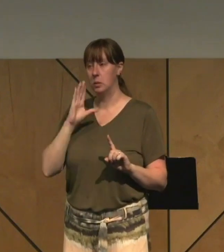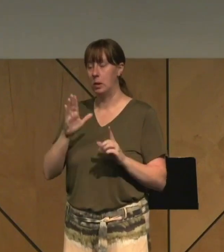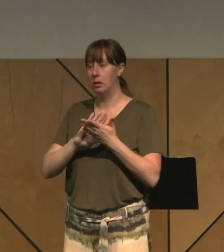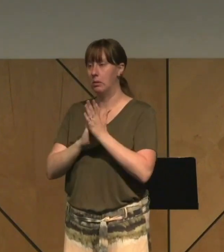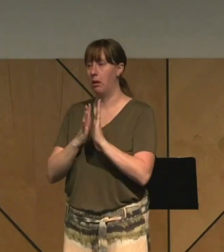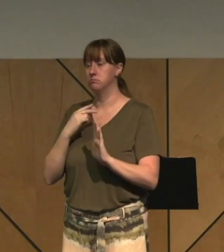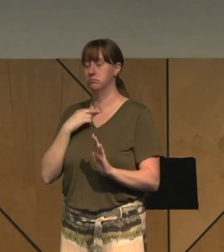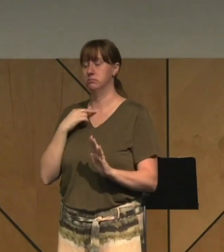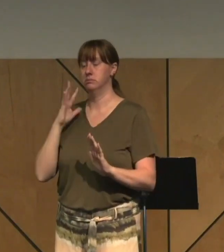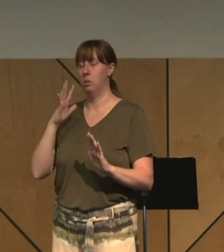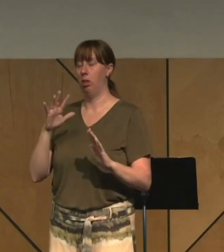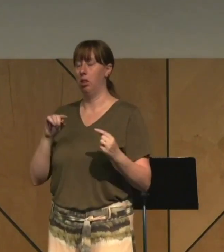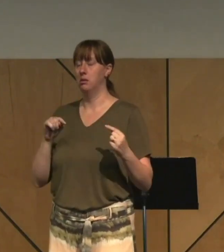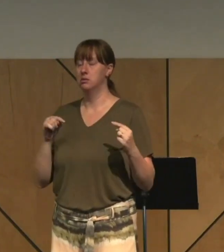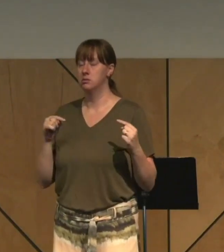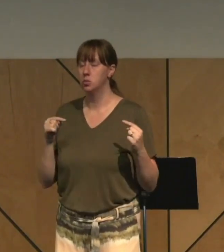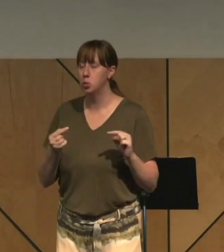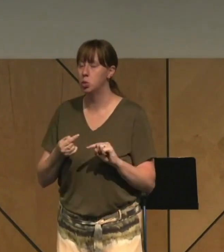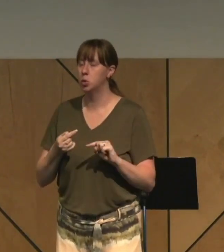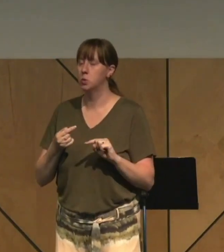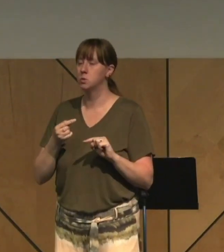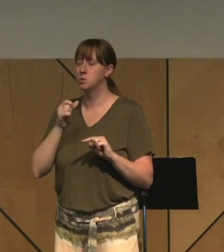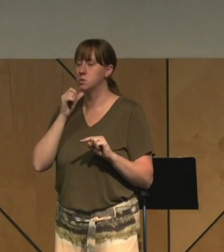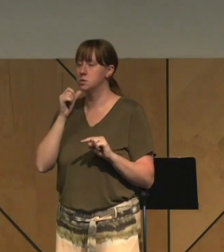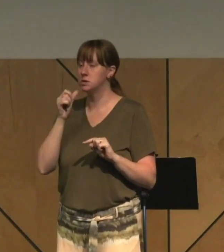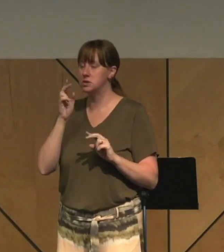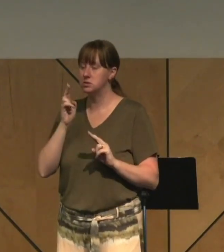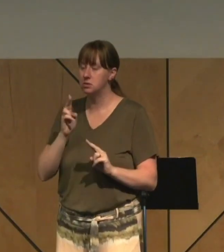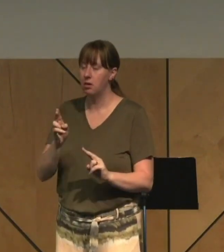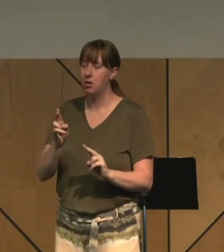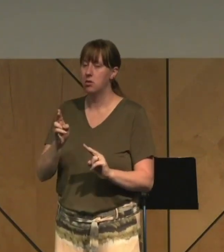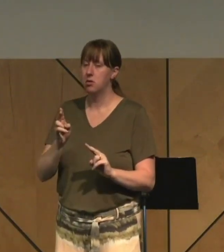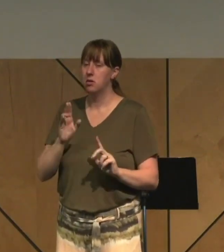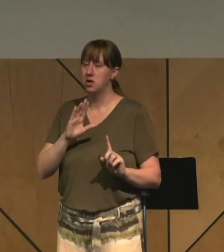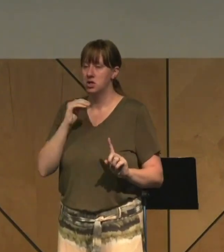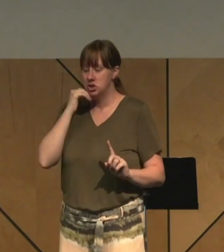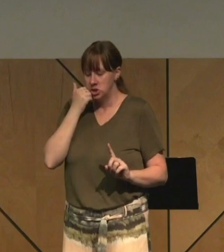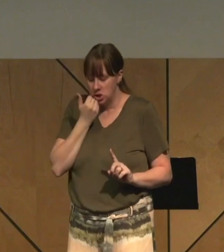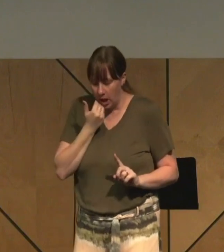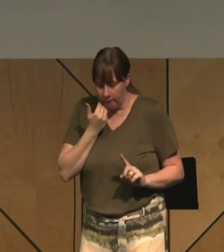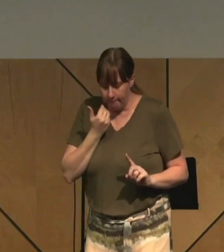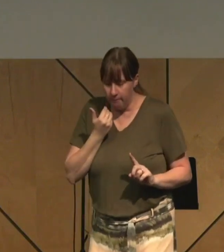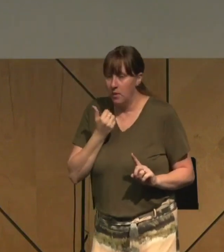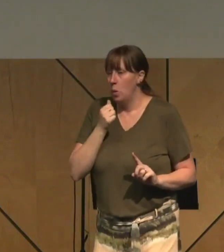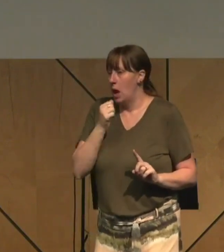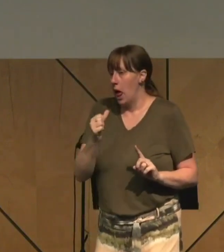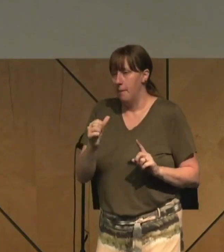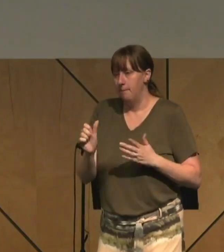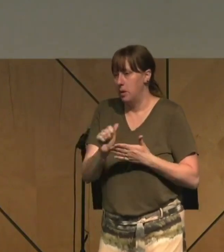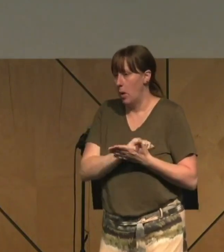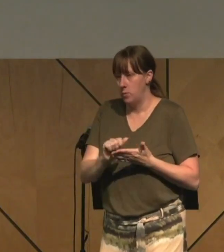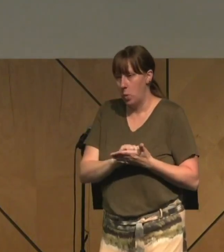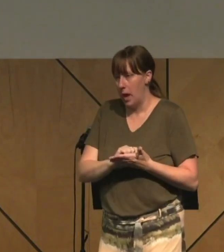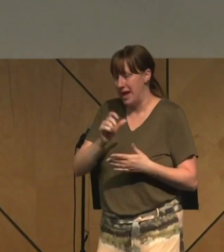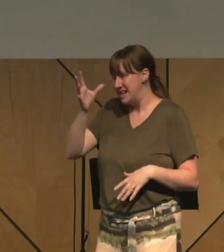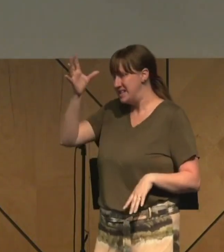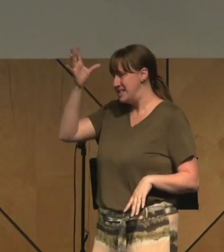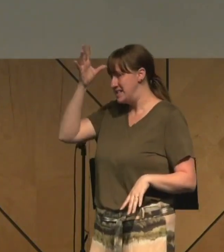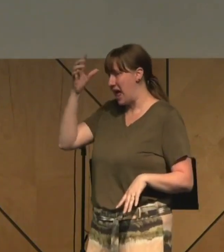wounds and dishonor, and his disgrace will not be wiped away. The dad's saying to his son,